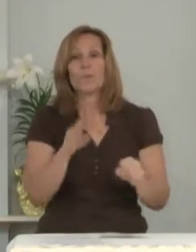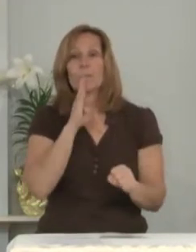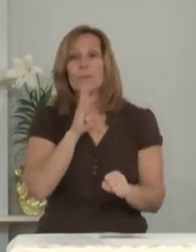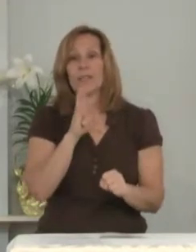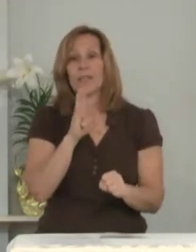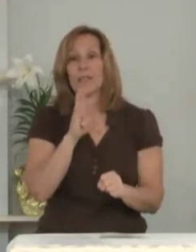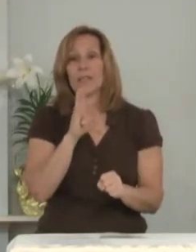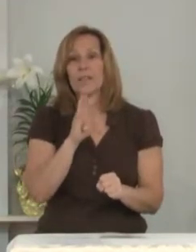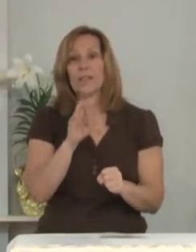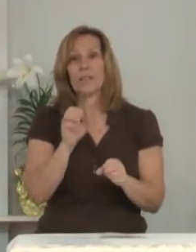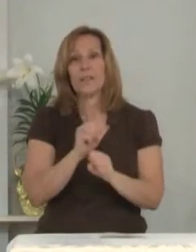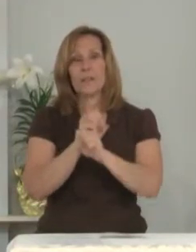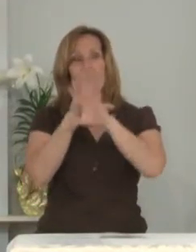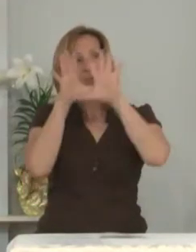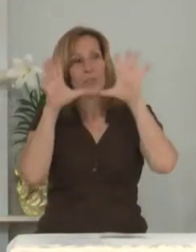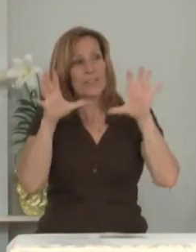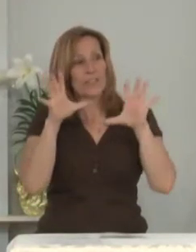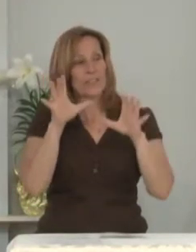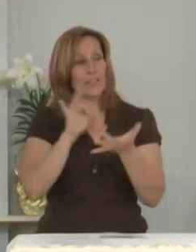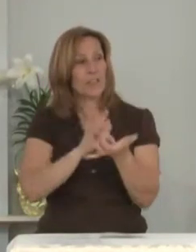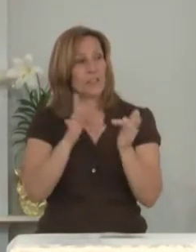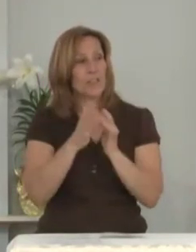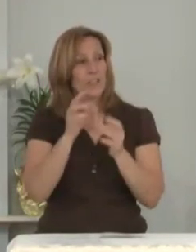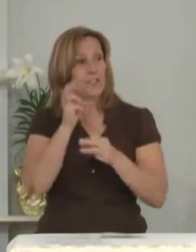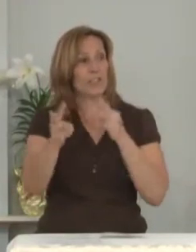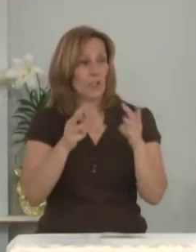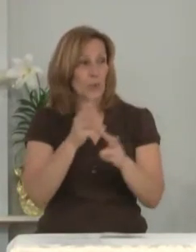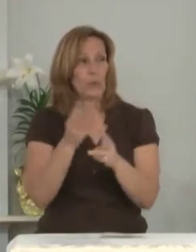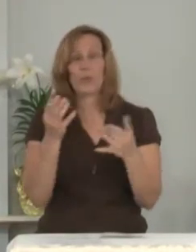presence of Jesus in the world.